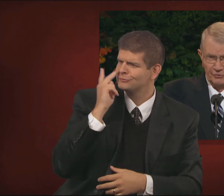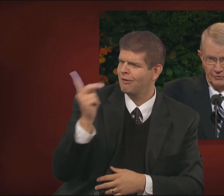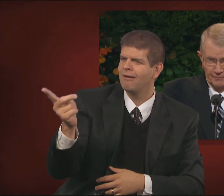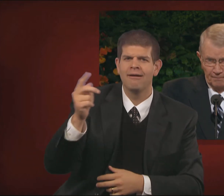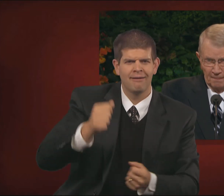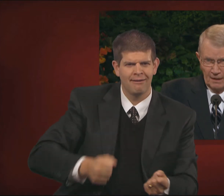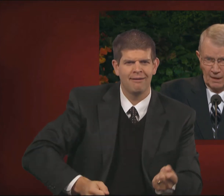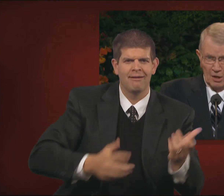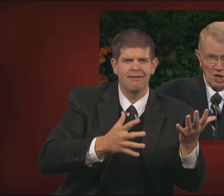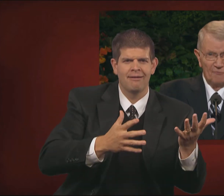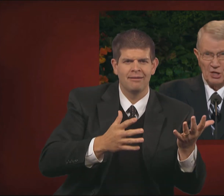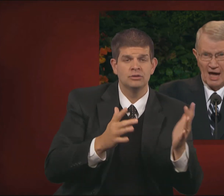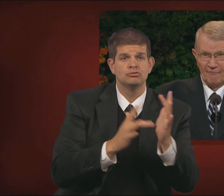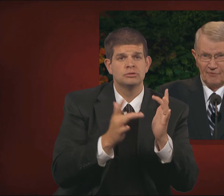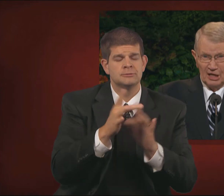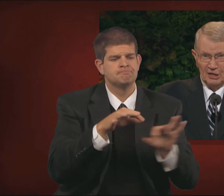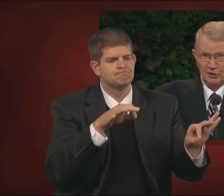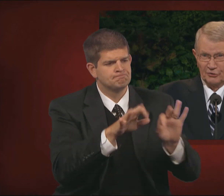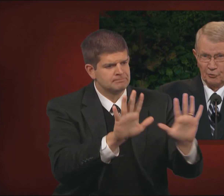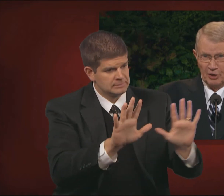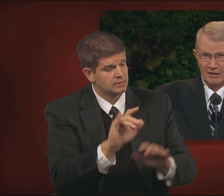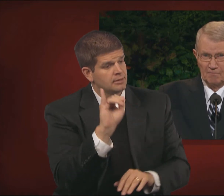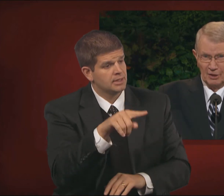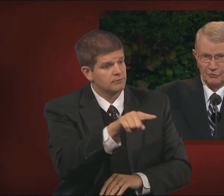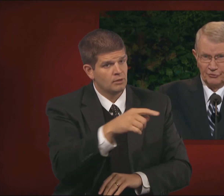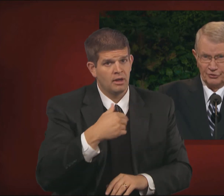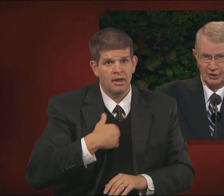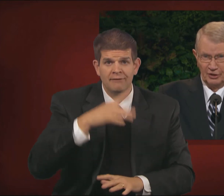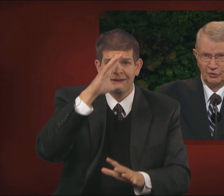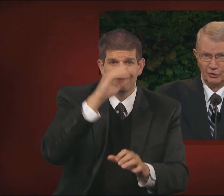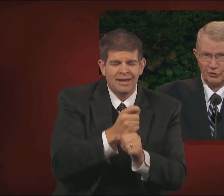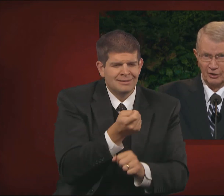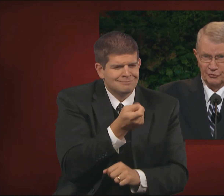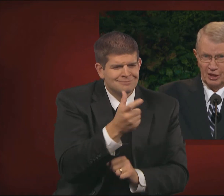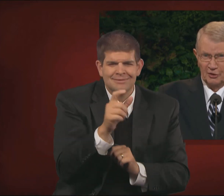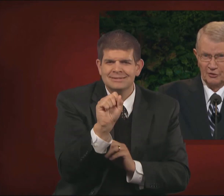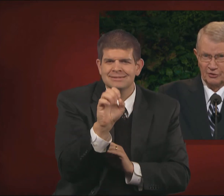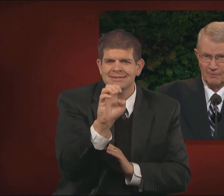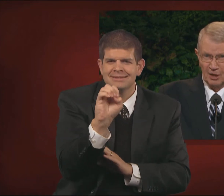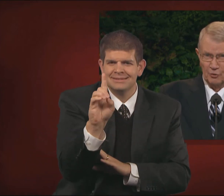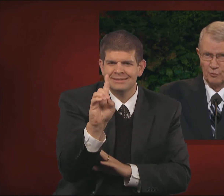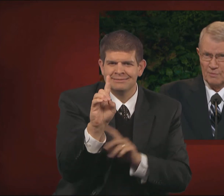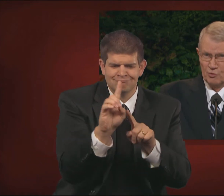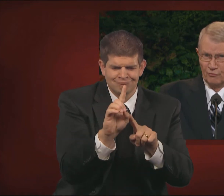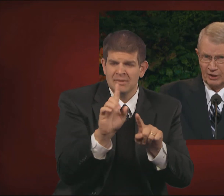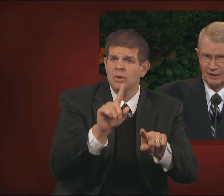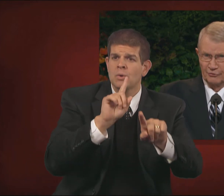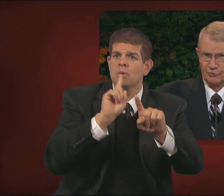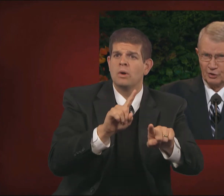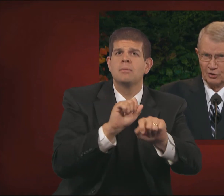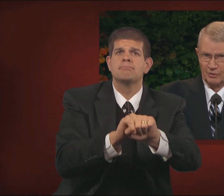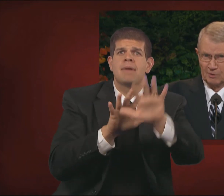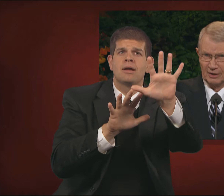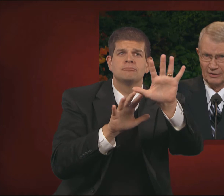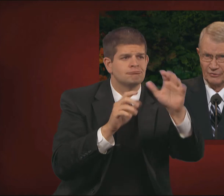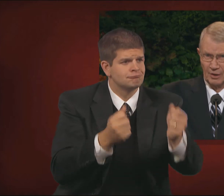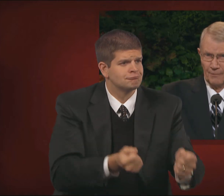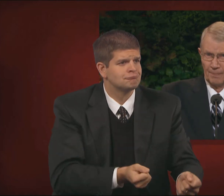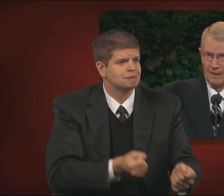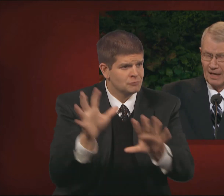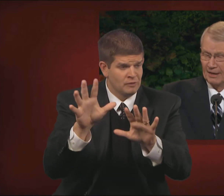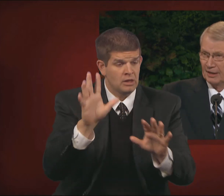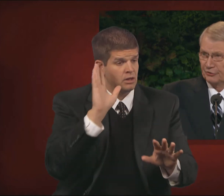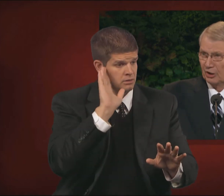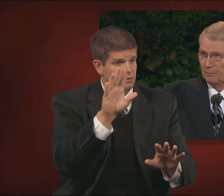answered, If ye have faith as a grain of mustard seed, ye shall say unto this mountain, Remove hence to yonder place,